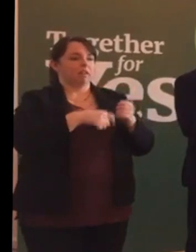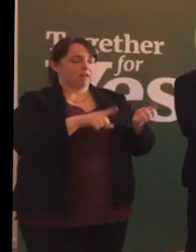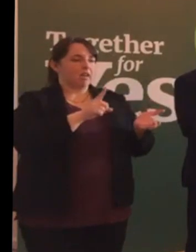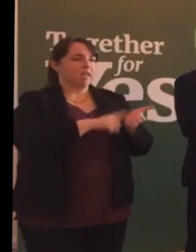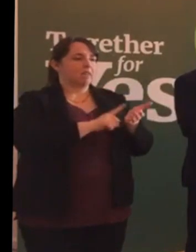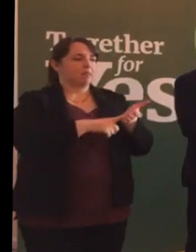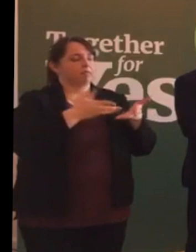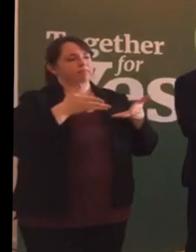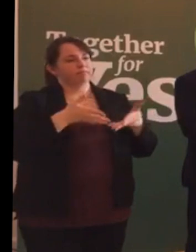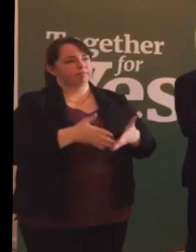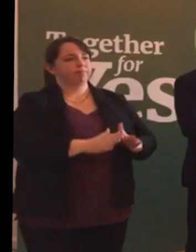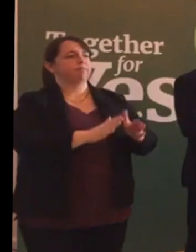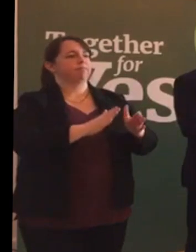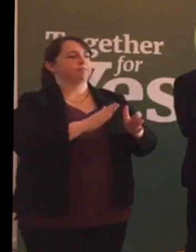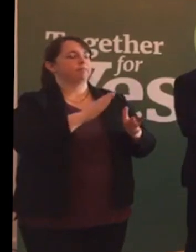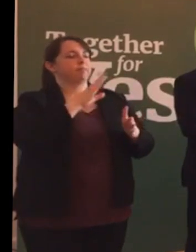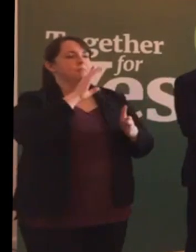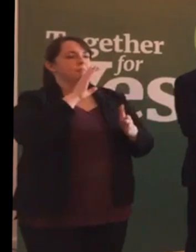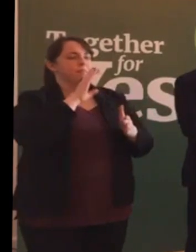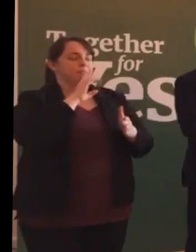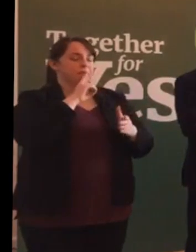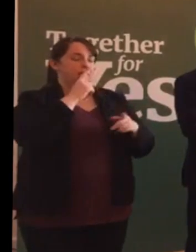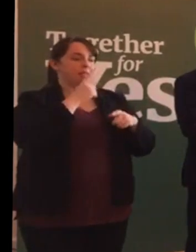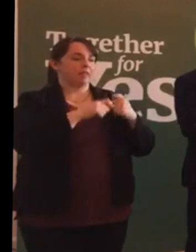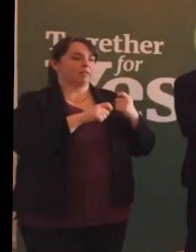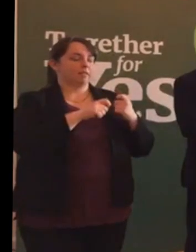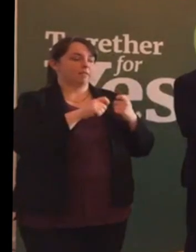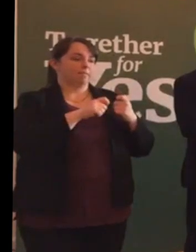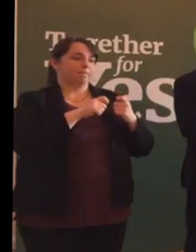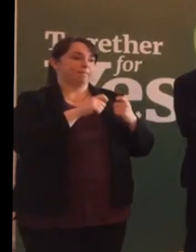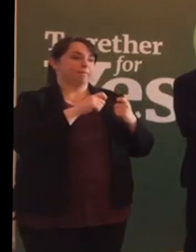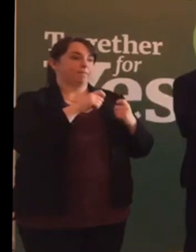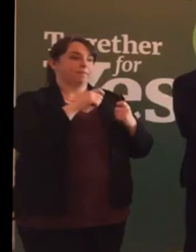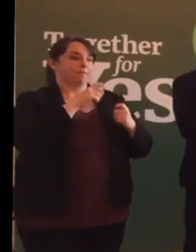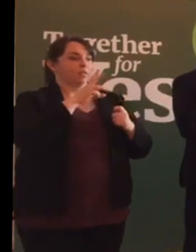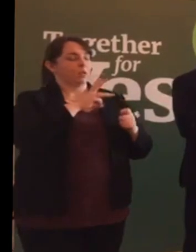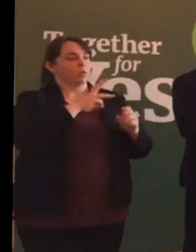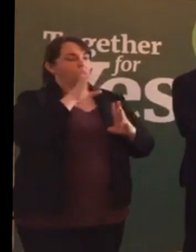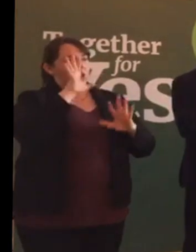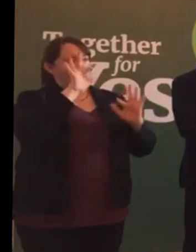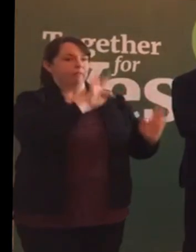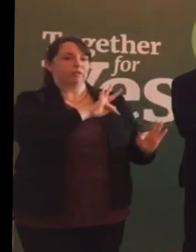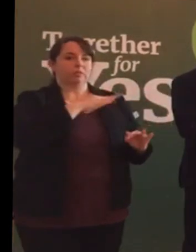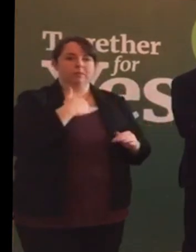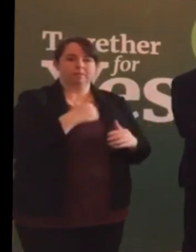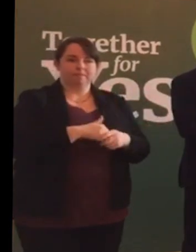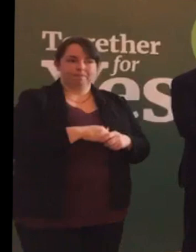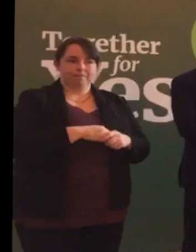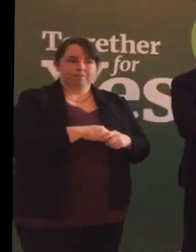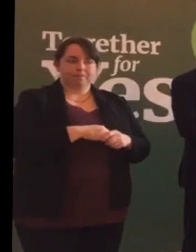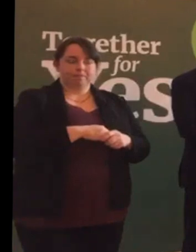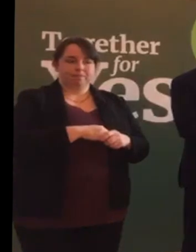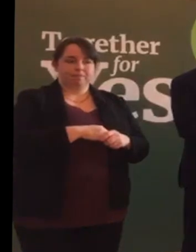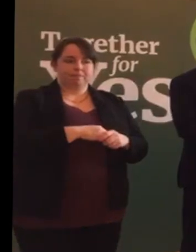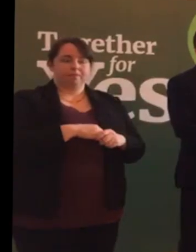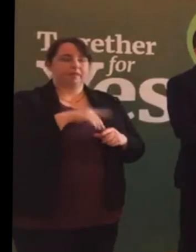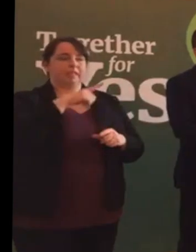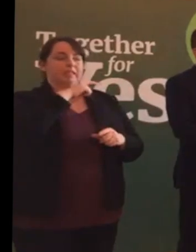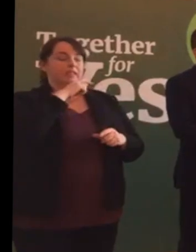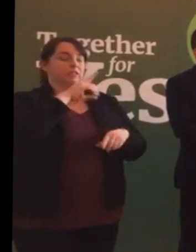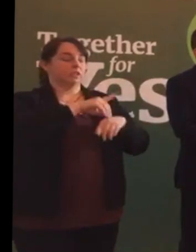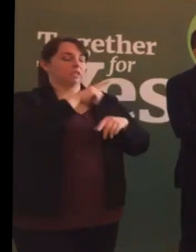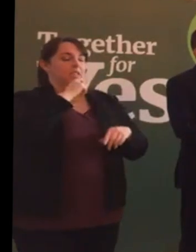labour, give birth and they would take care of me. He said in this jurisdiction